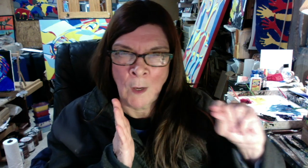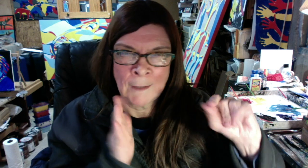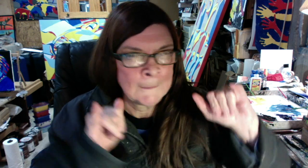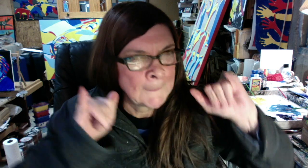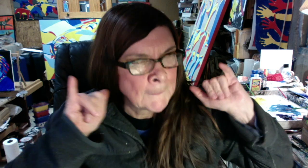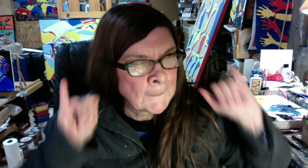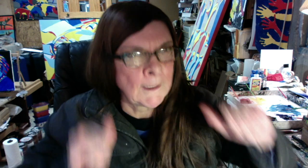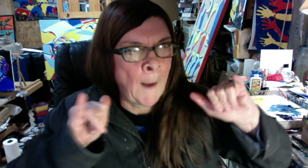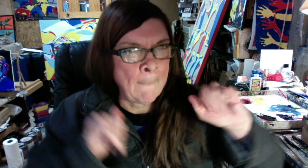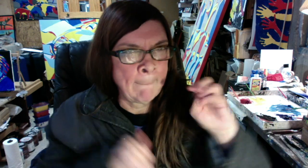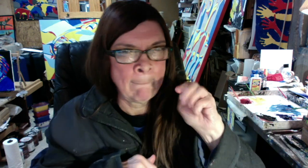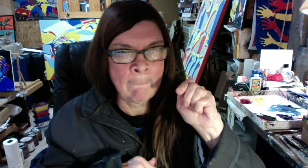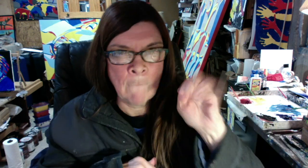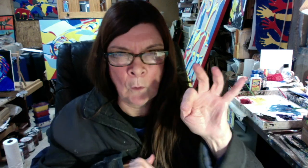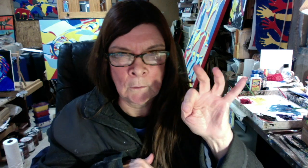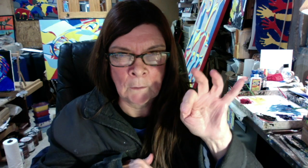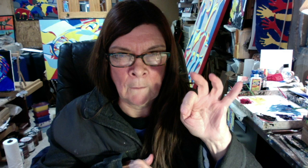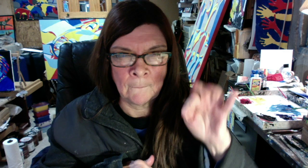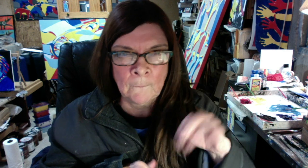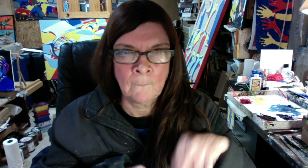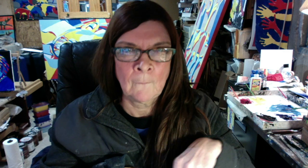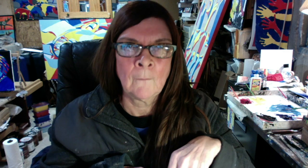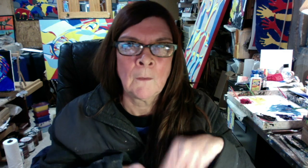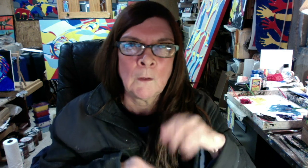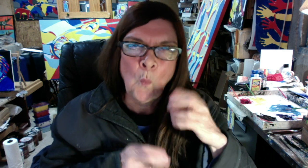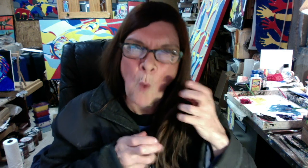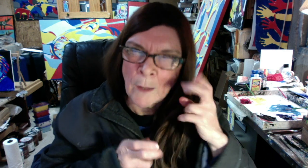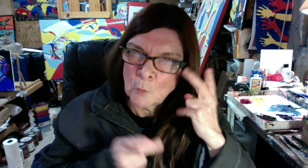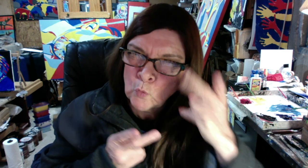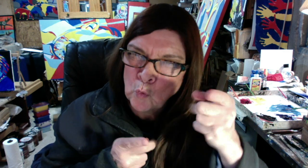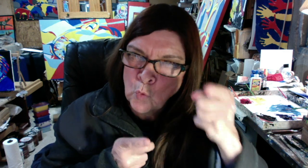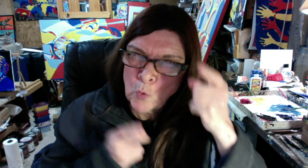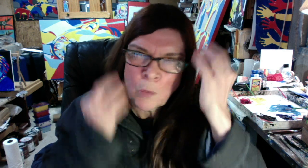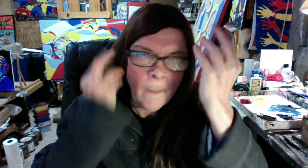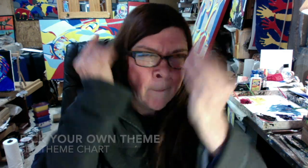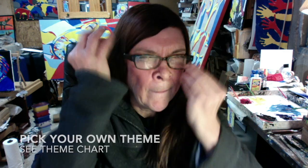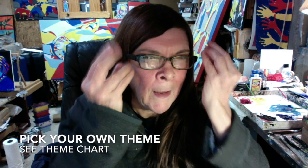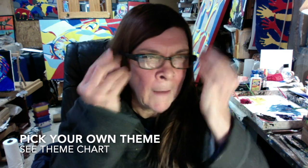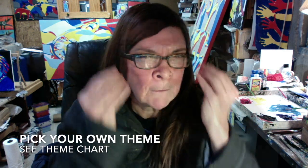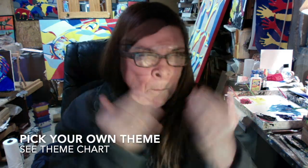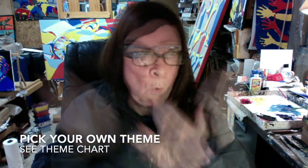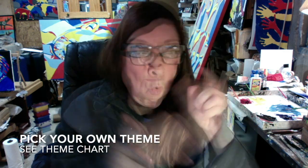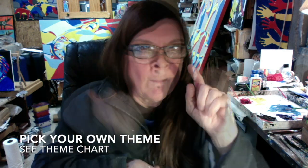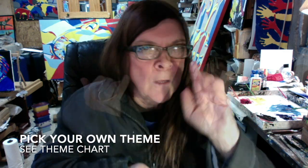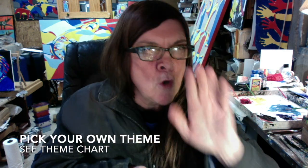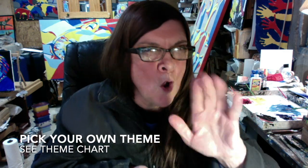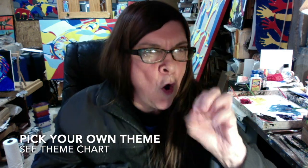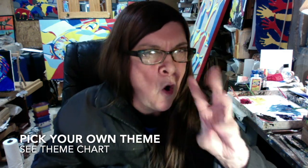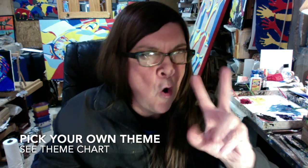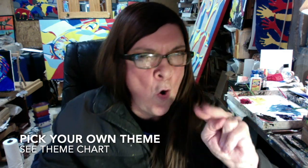-night-night-night.